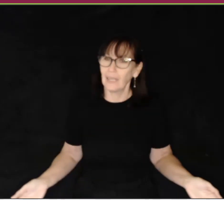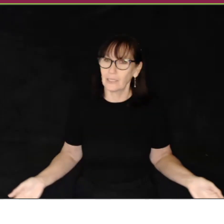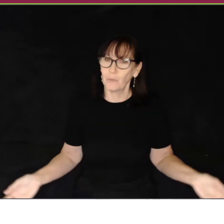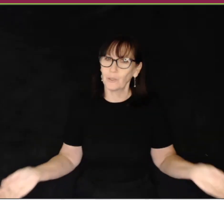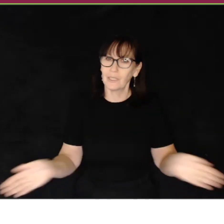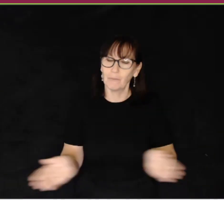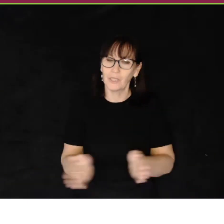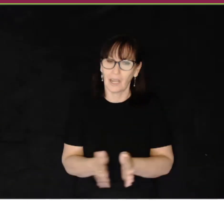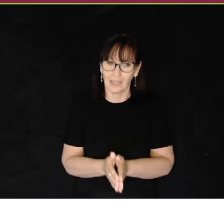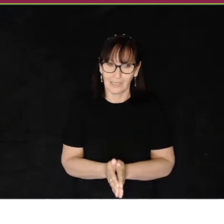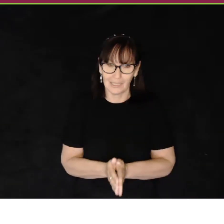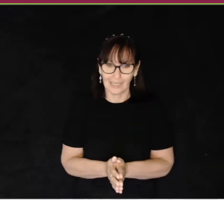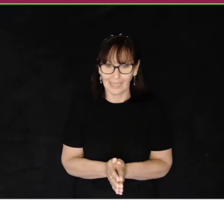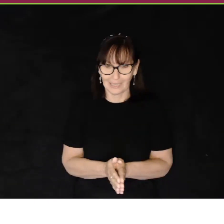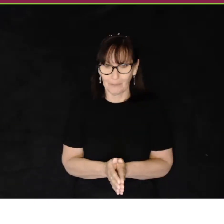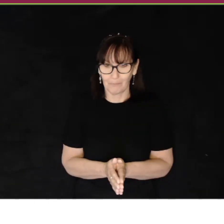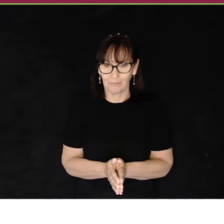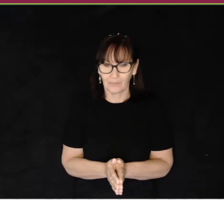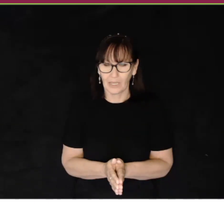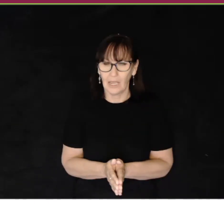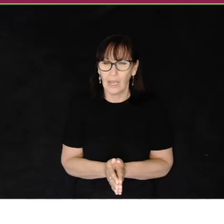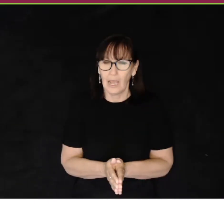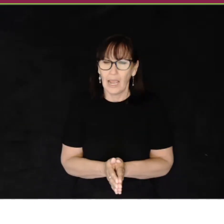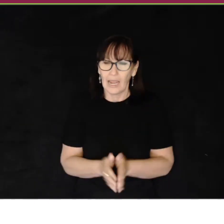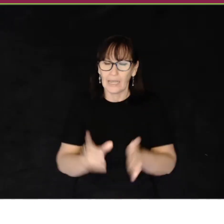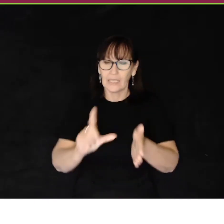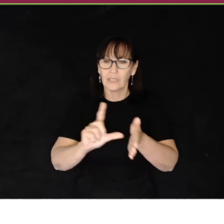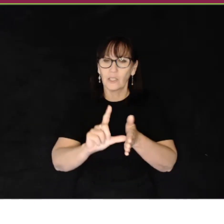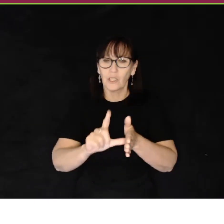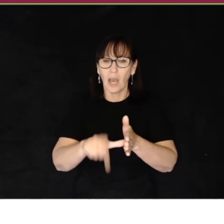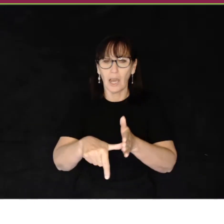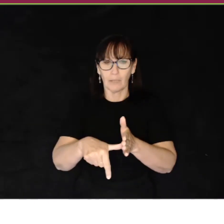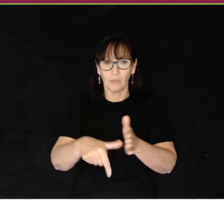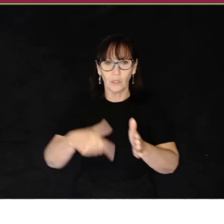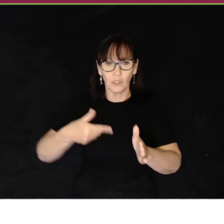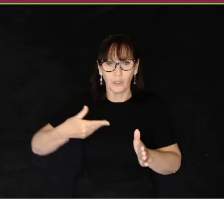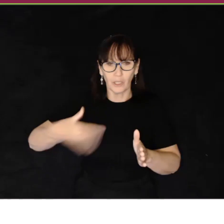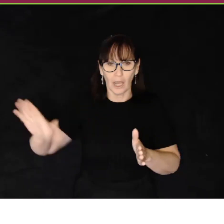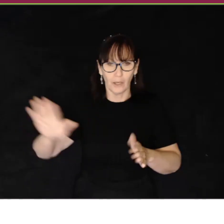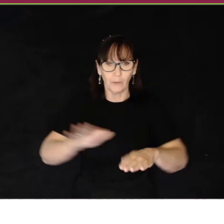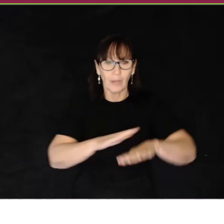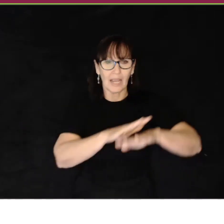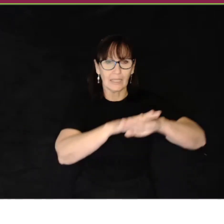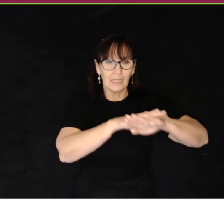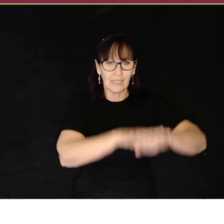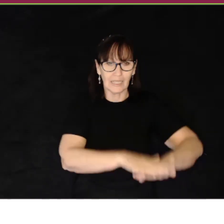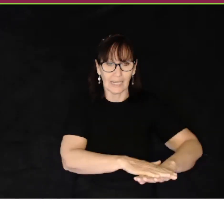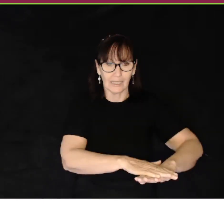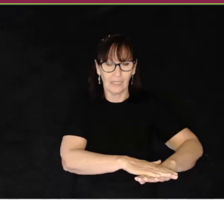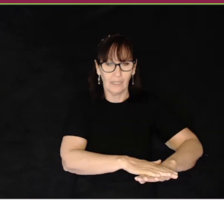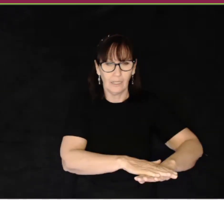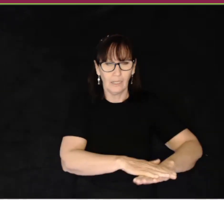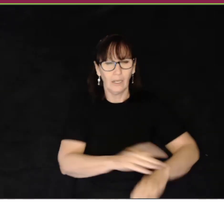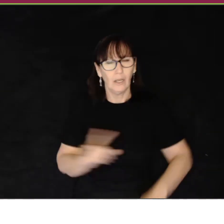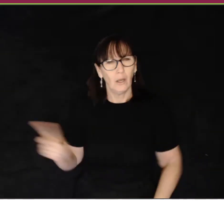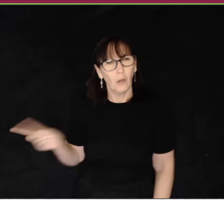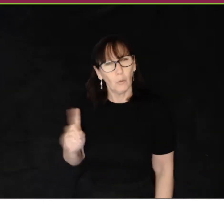let's put some signs together. It is time to go and sit.